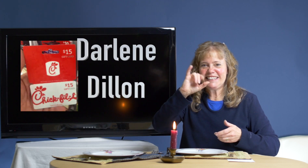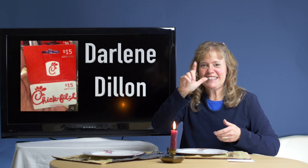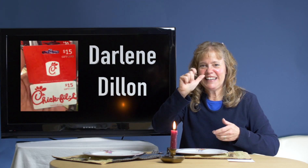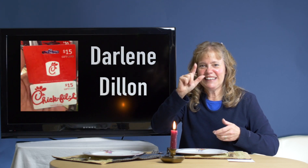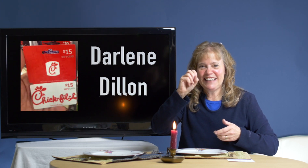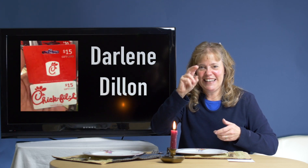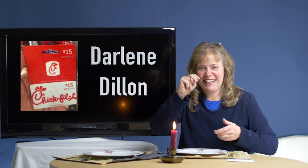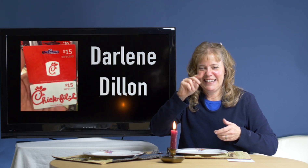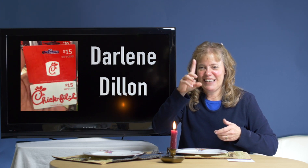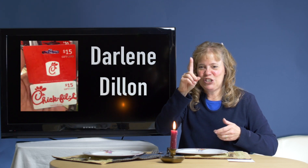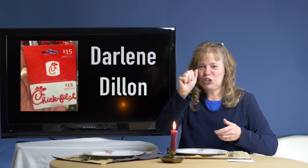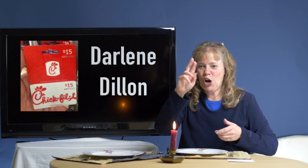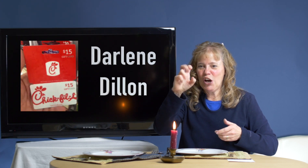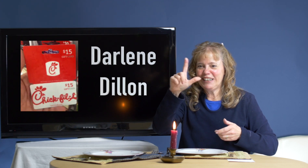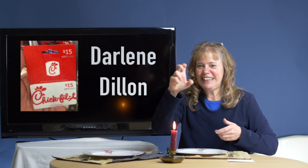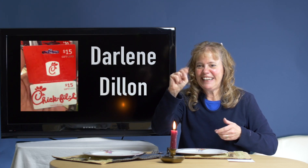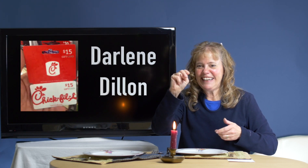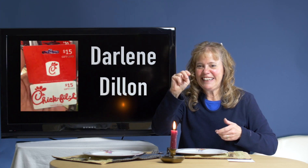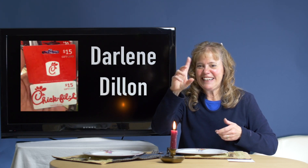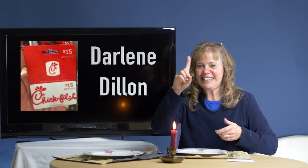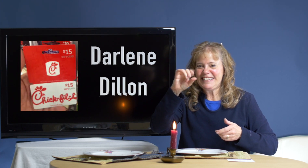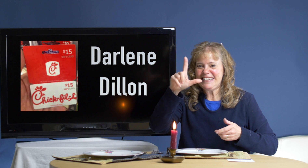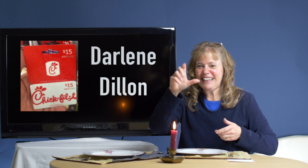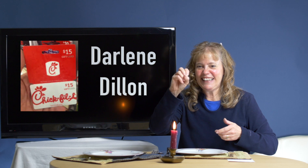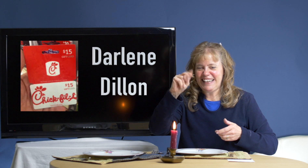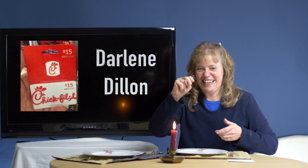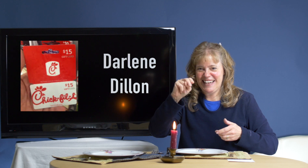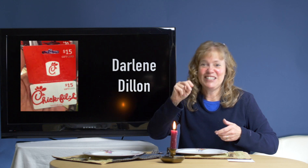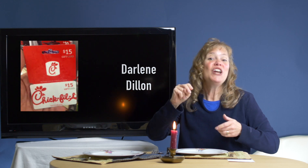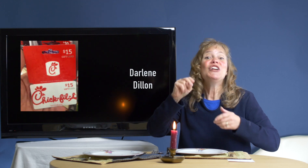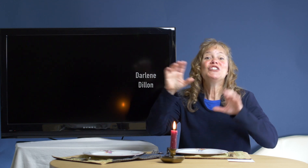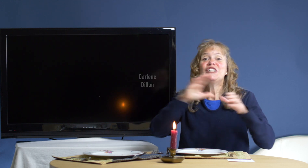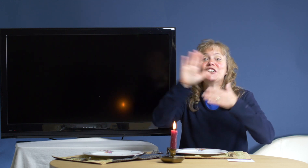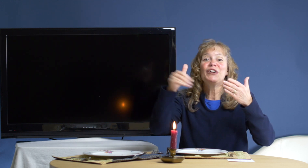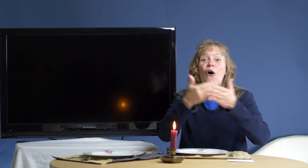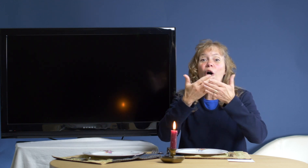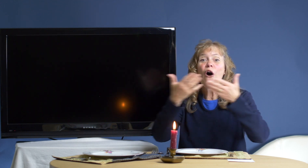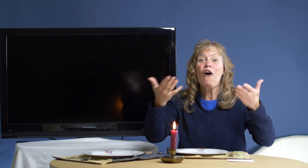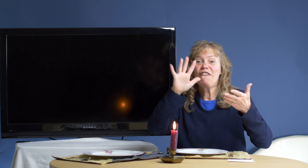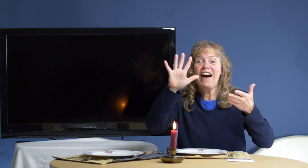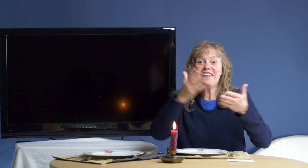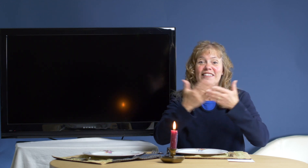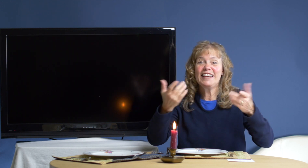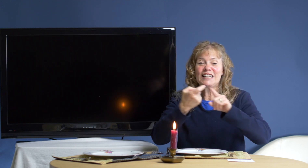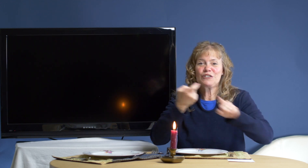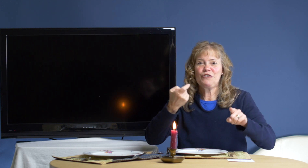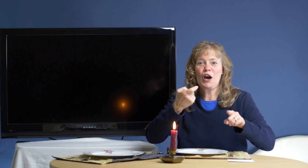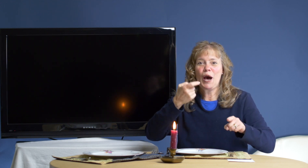Dillon. Darlene Dillon. She did all five things from